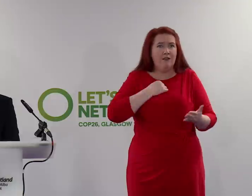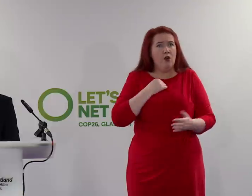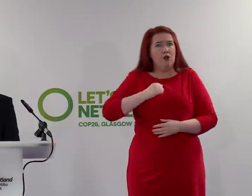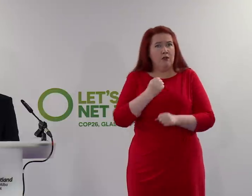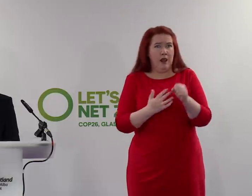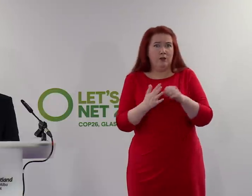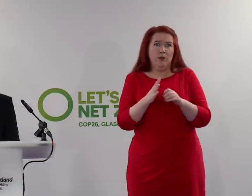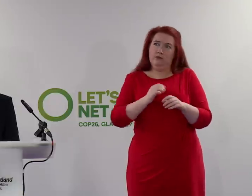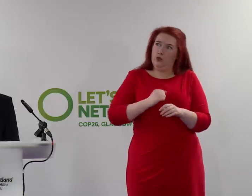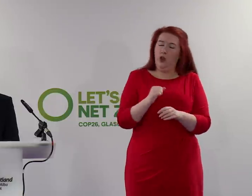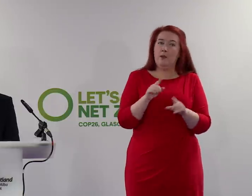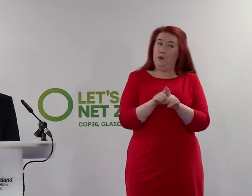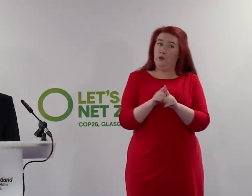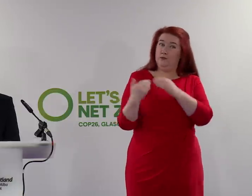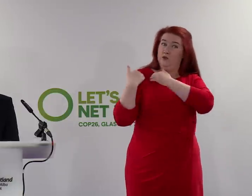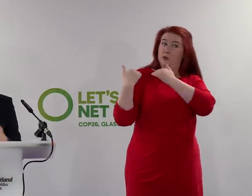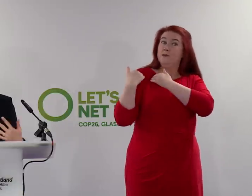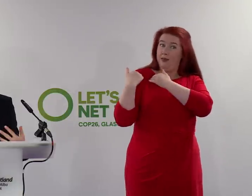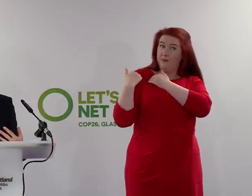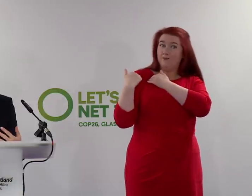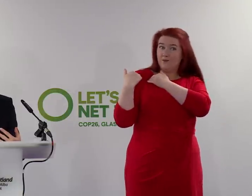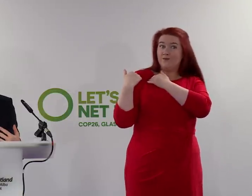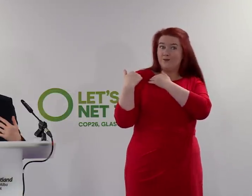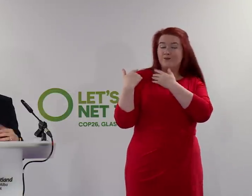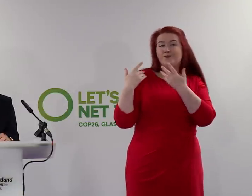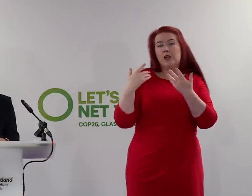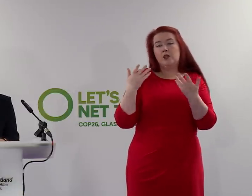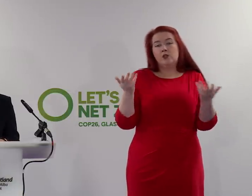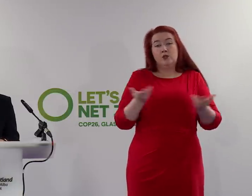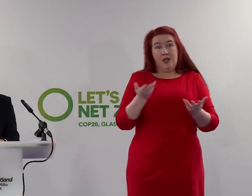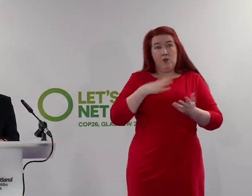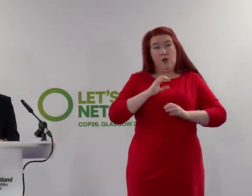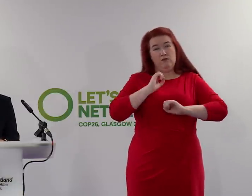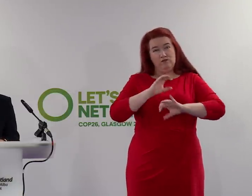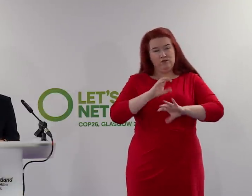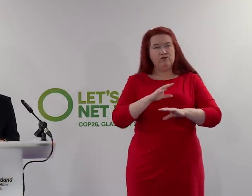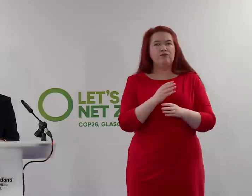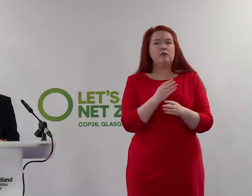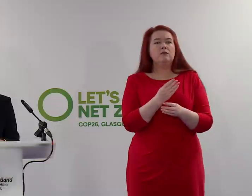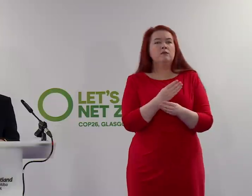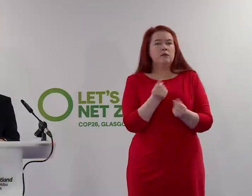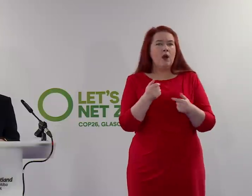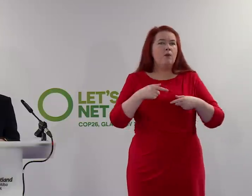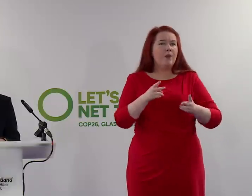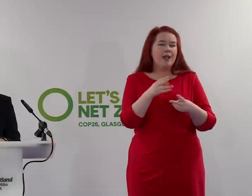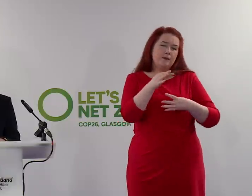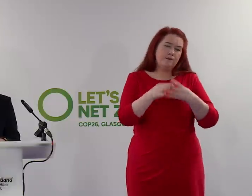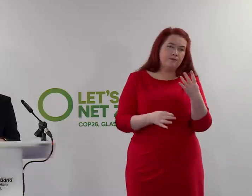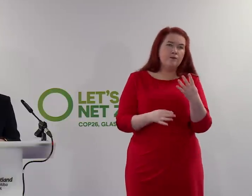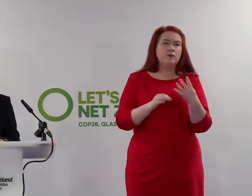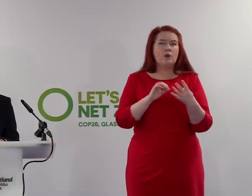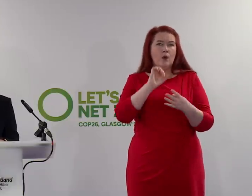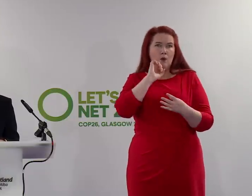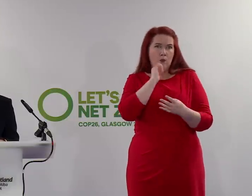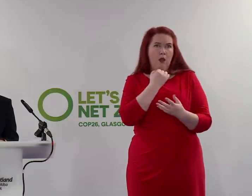also a major responsibility. And so we want to talk a little bit today about some of the ways in which we will